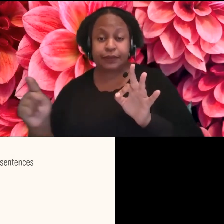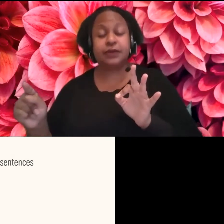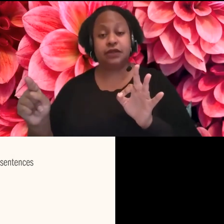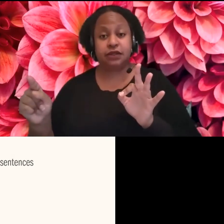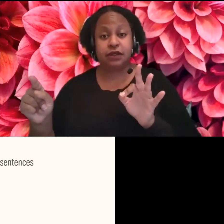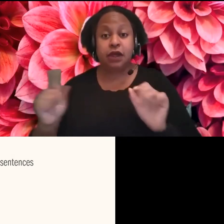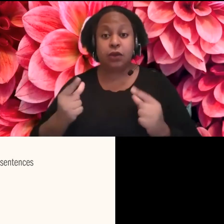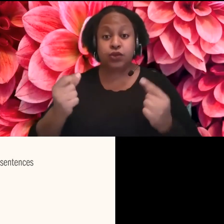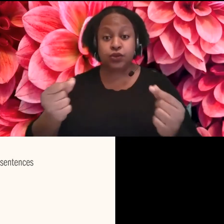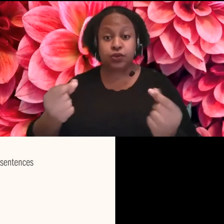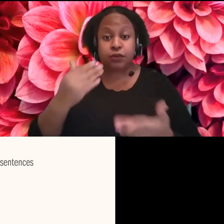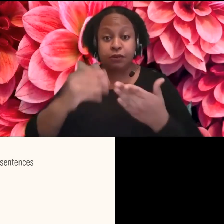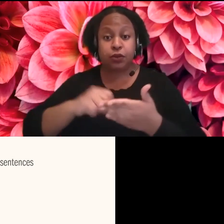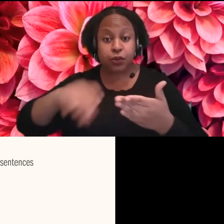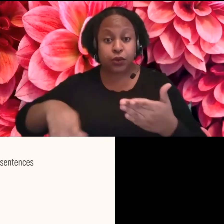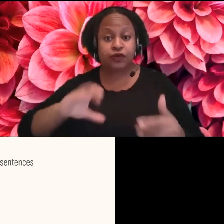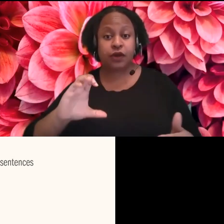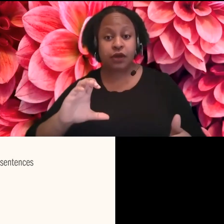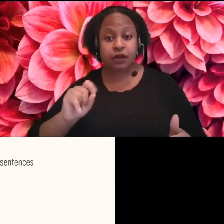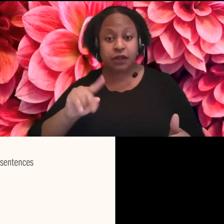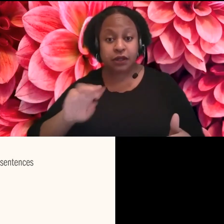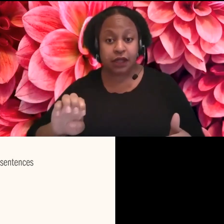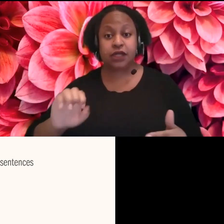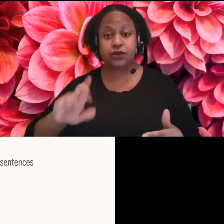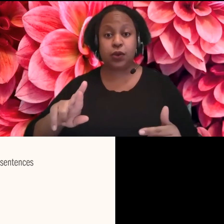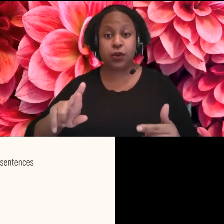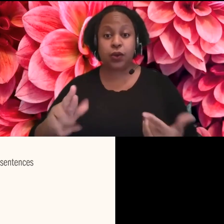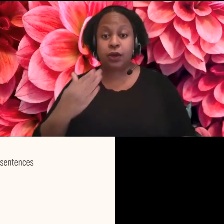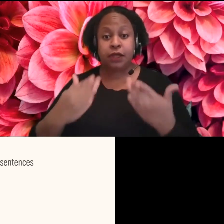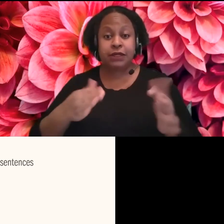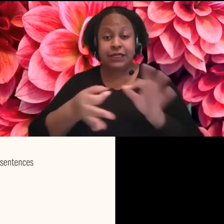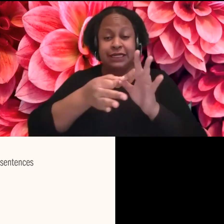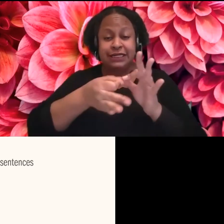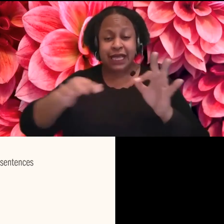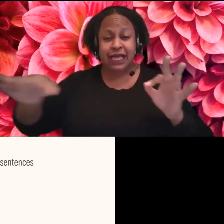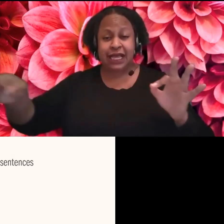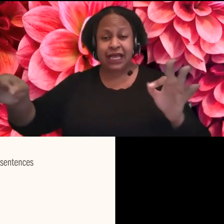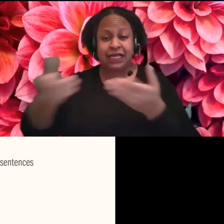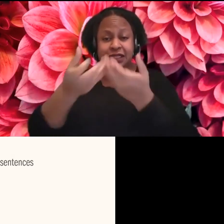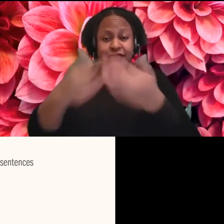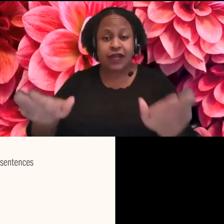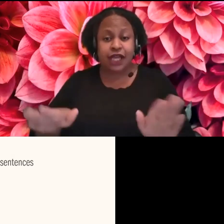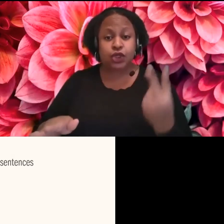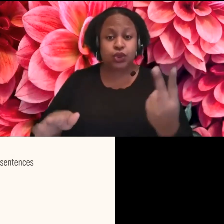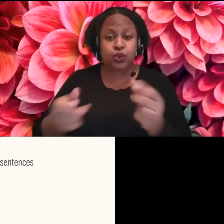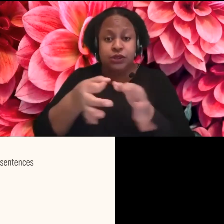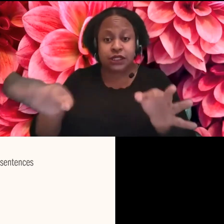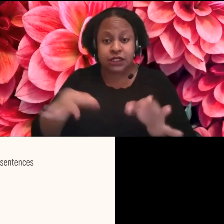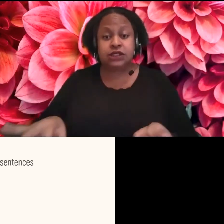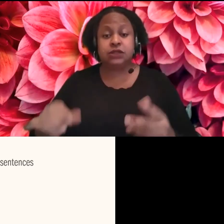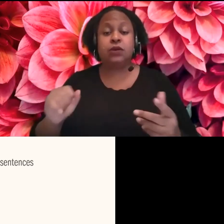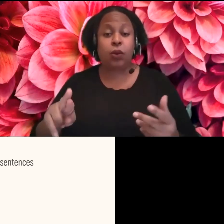removing clauses or splitting sentences up into multiple sentences, or sometimes it, all it takes is removing